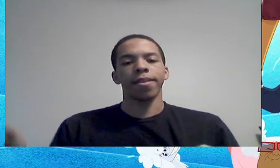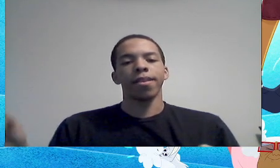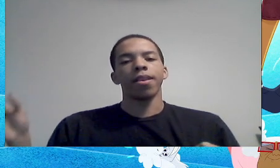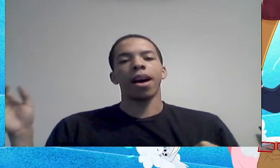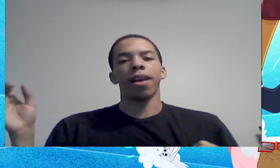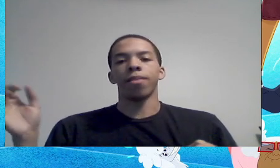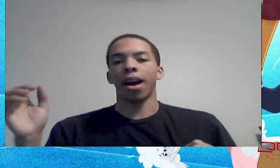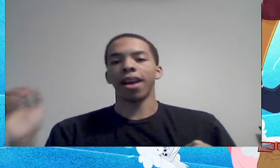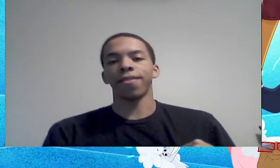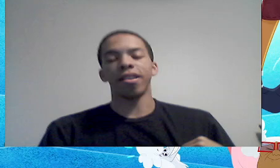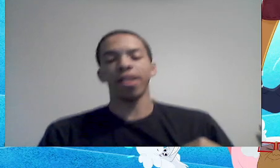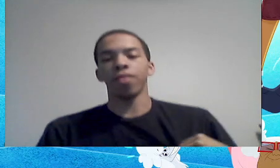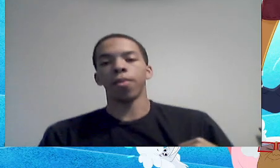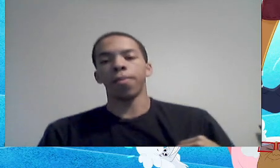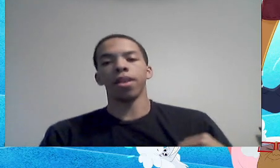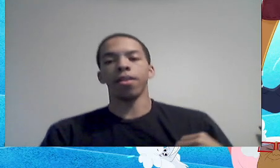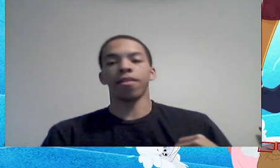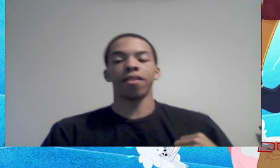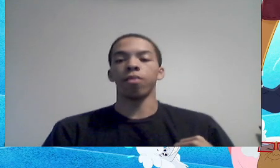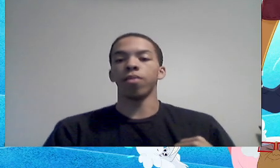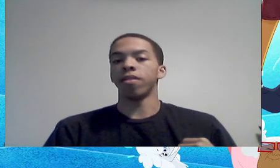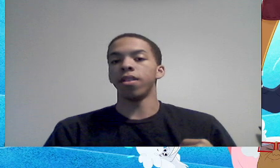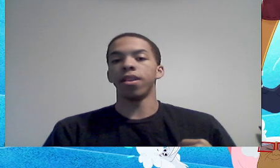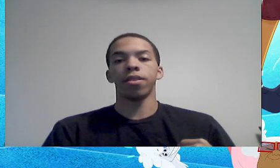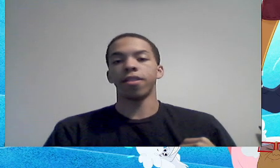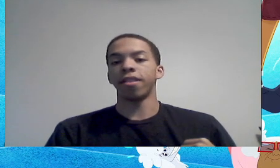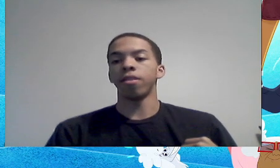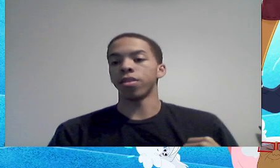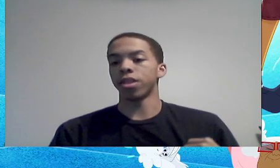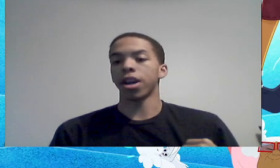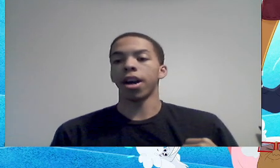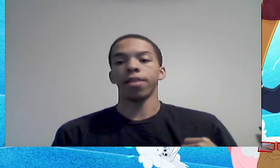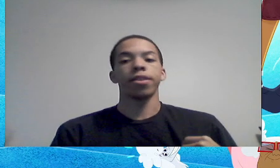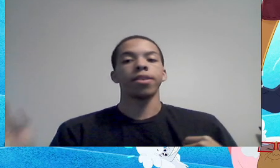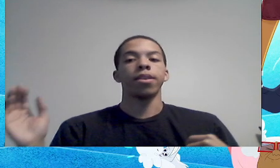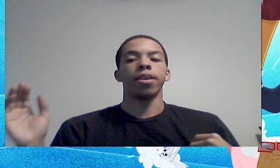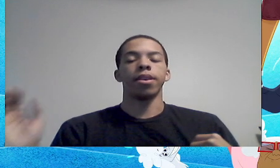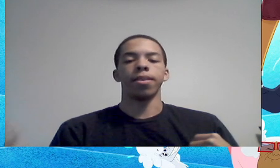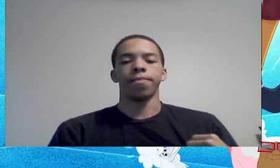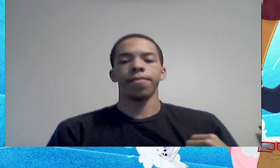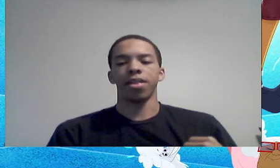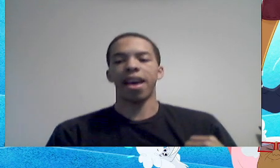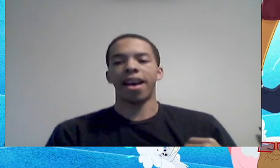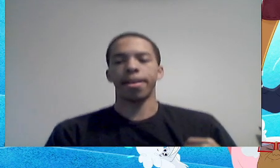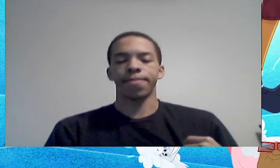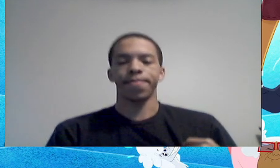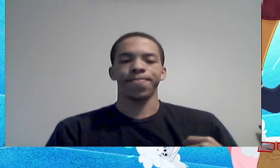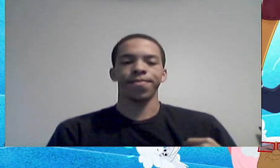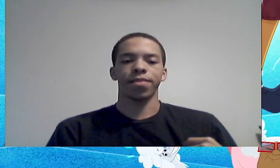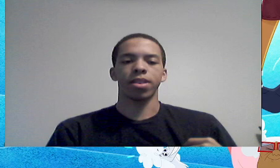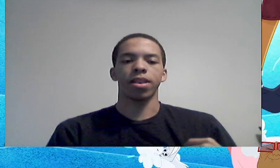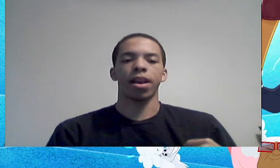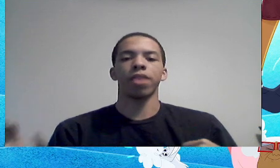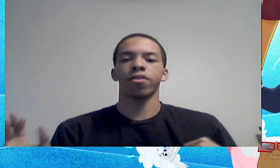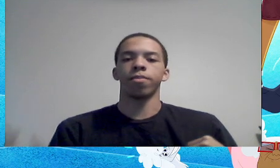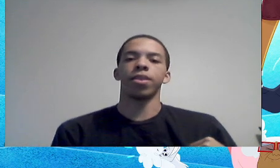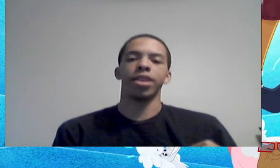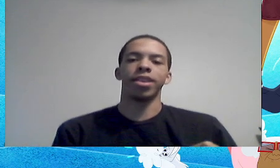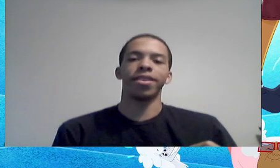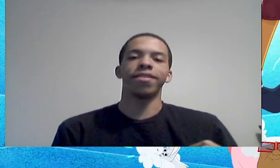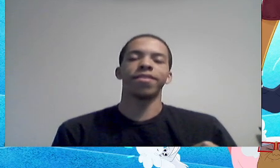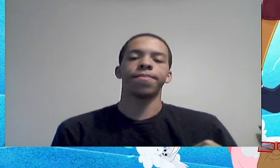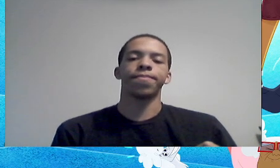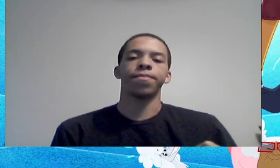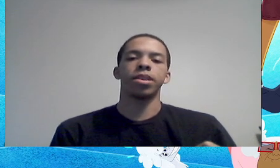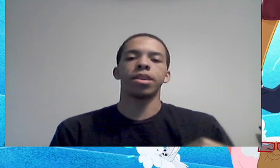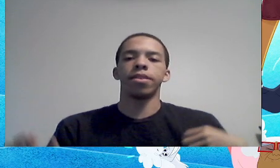but I, I have seen repeatedly, since he was, since he was a child, that, how smart